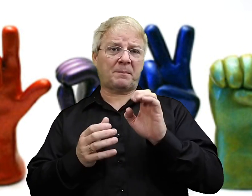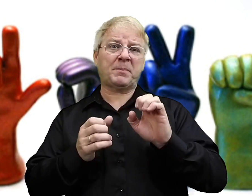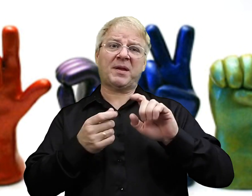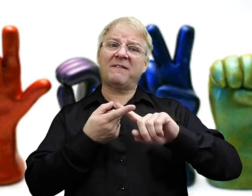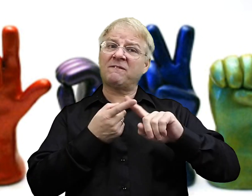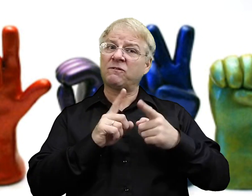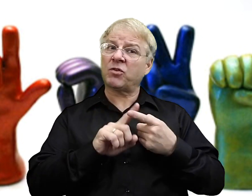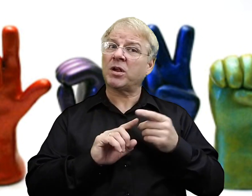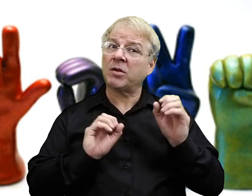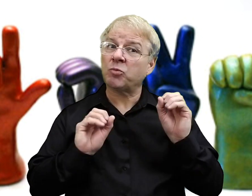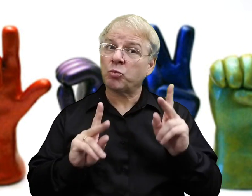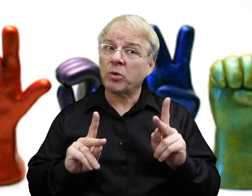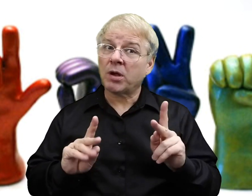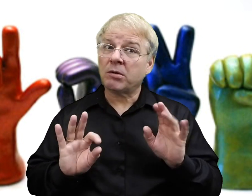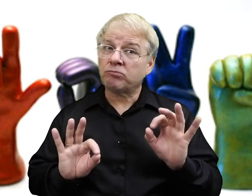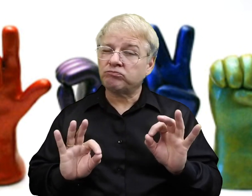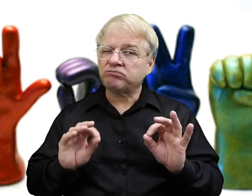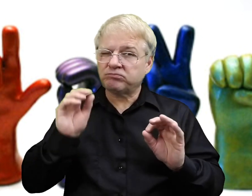Interact. Be friends, okay?